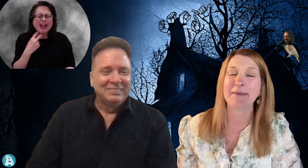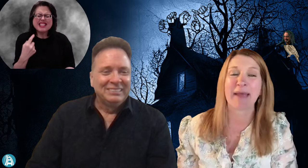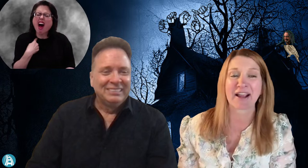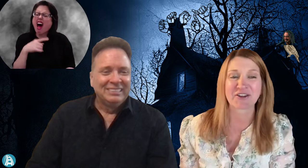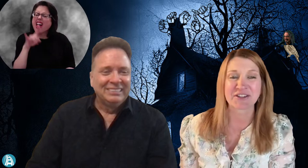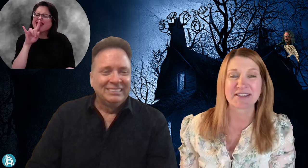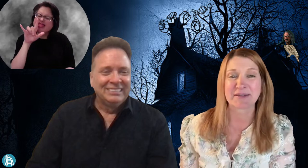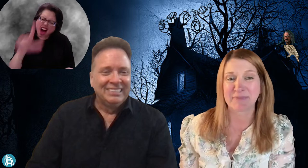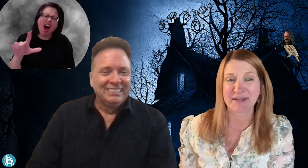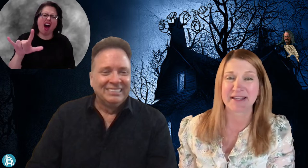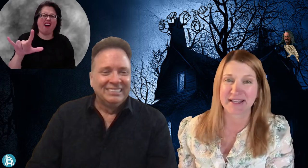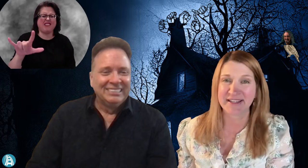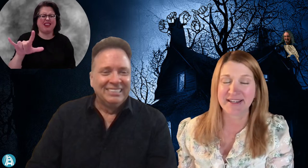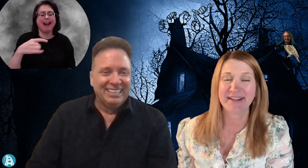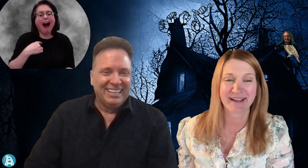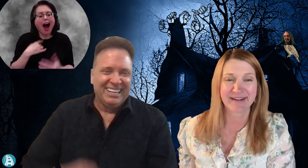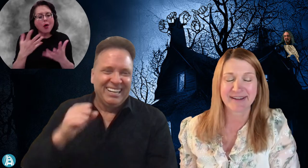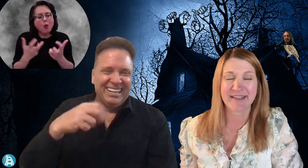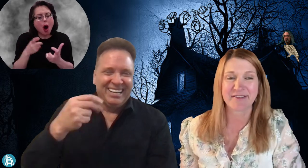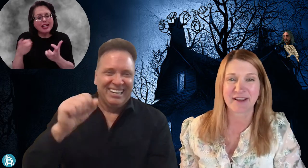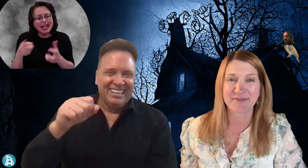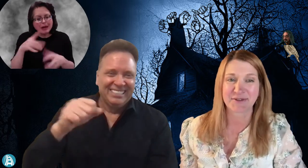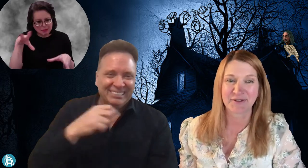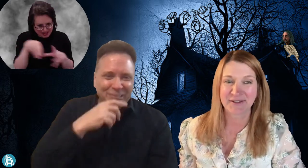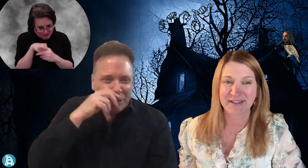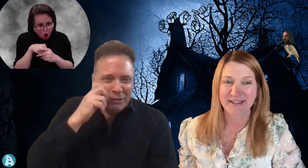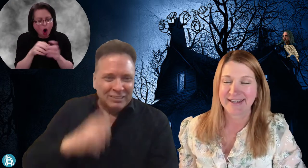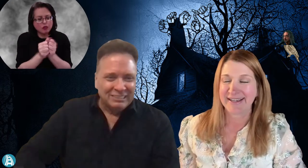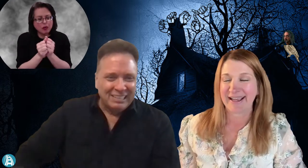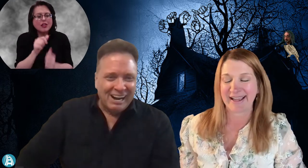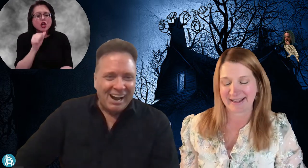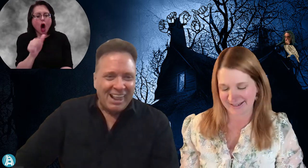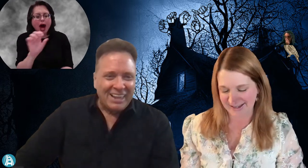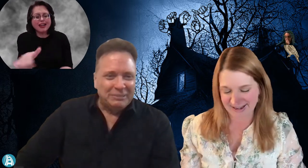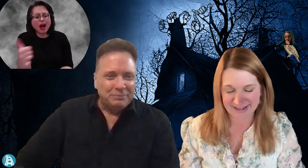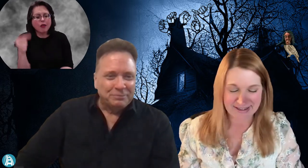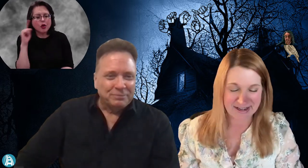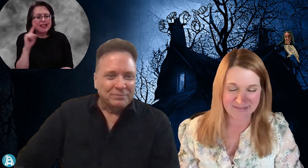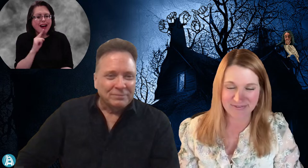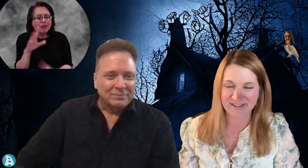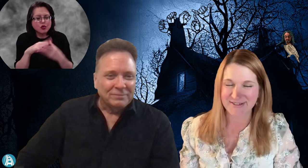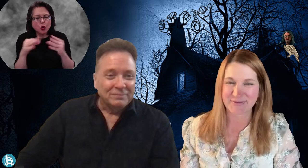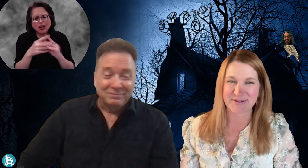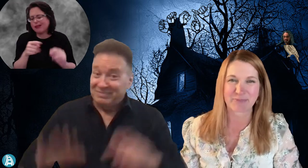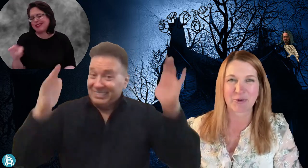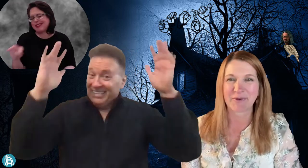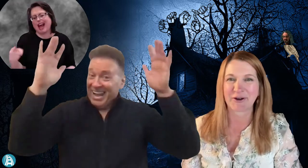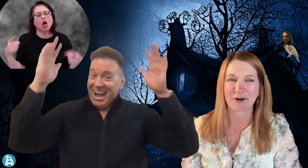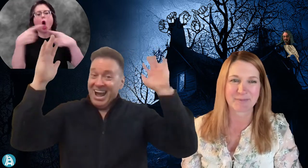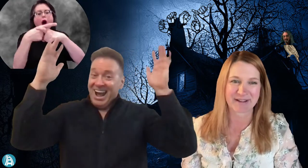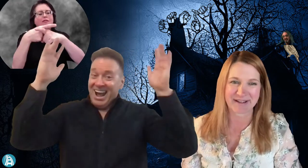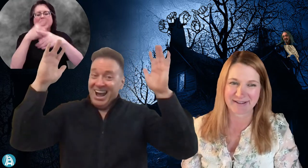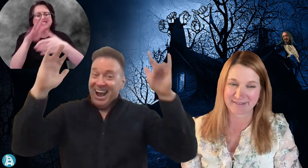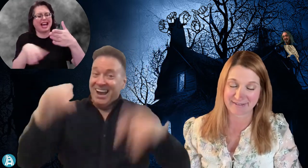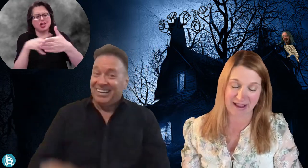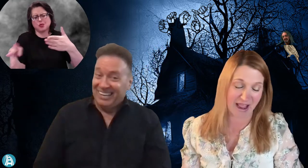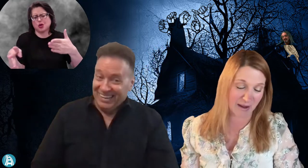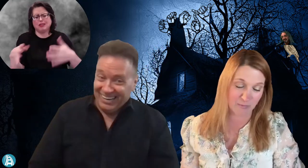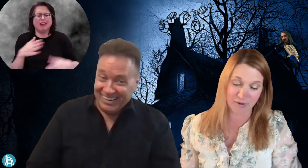him actually to be in Not Another Deaf Story. And he had conflicts, which broke my heart, because I want